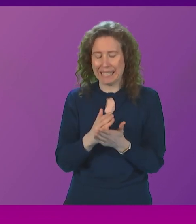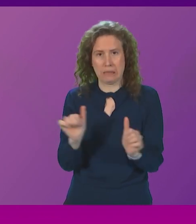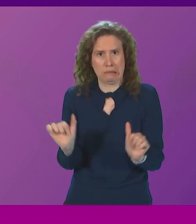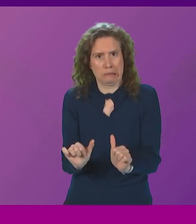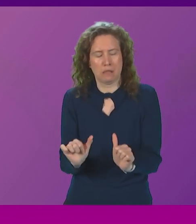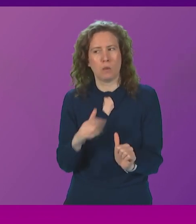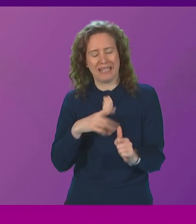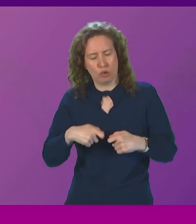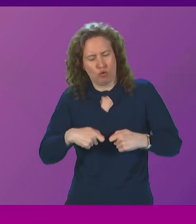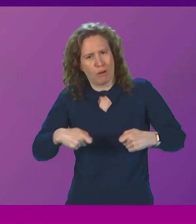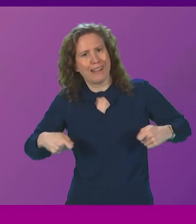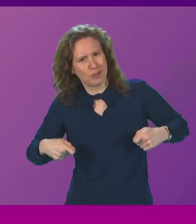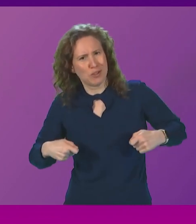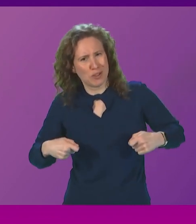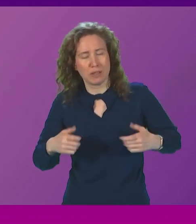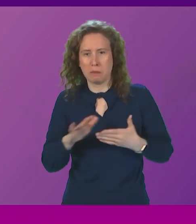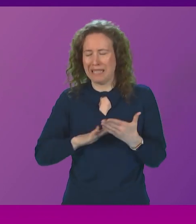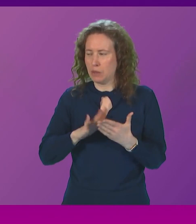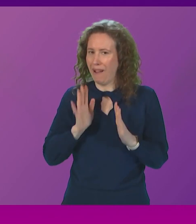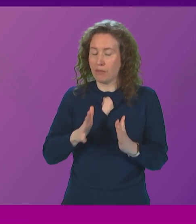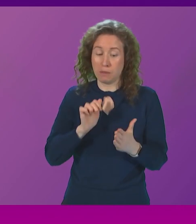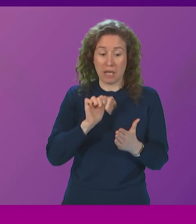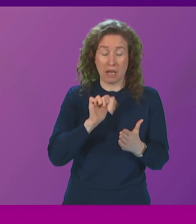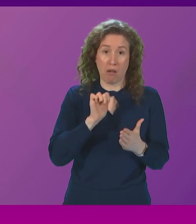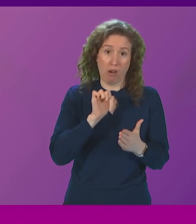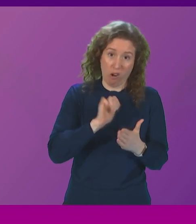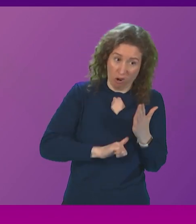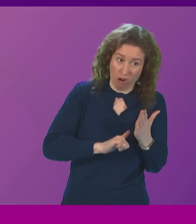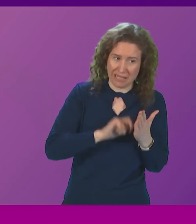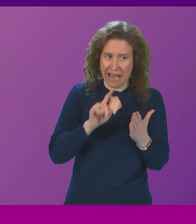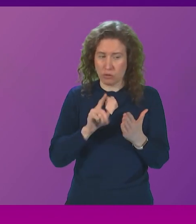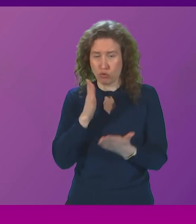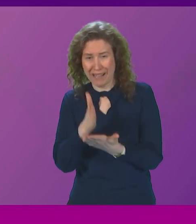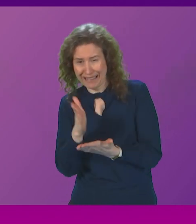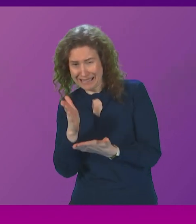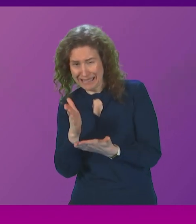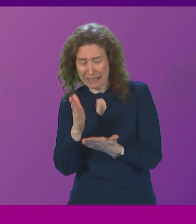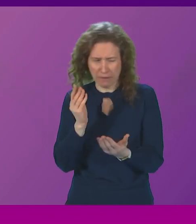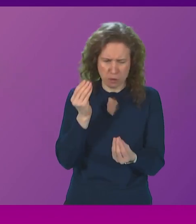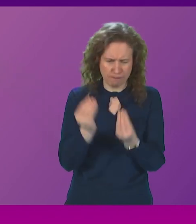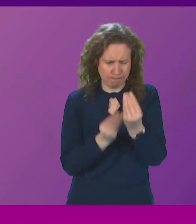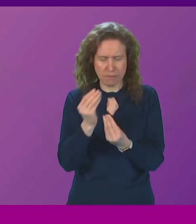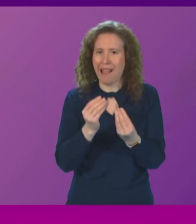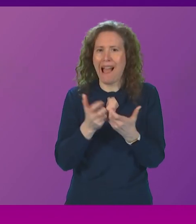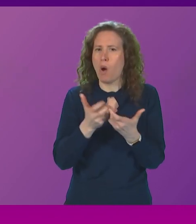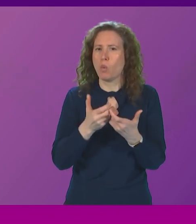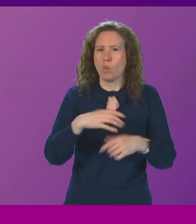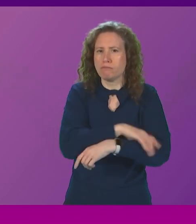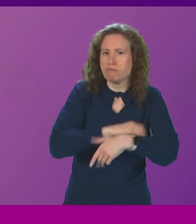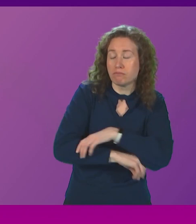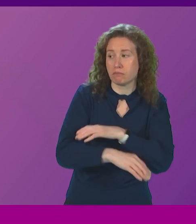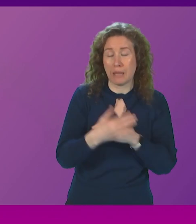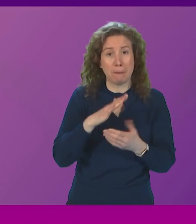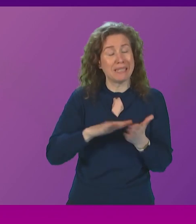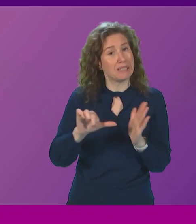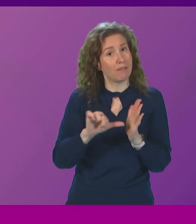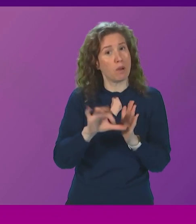stretched so far we must be both hard headed but also realistic about the action that has to be taken and that means some really tough